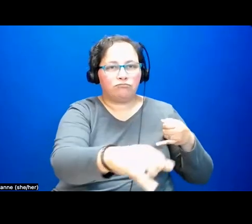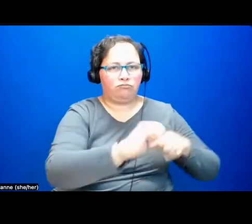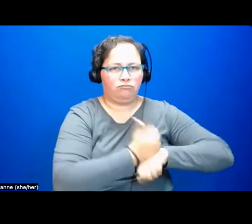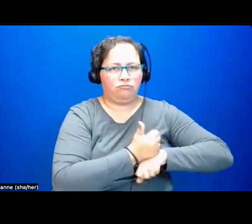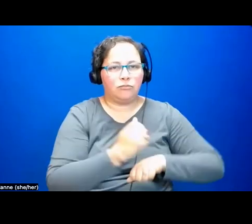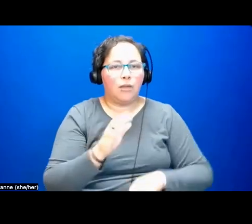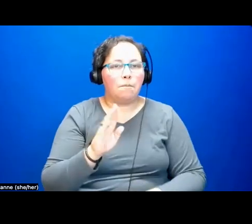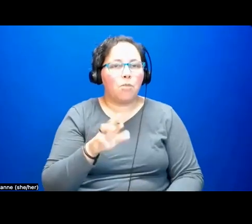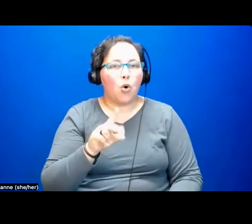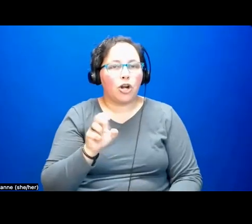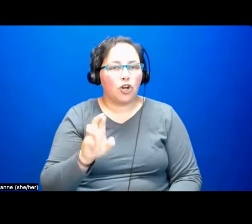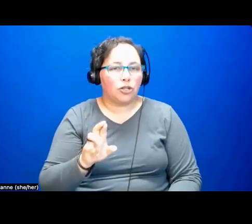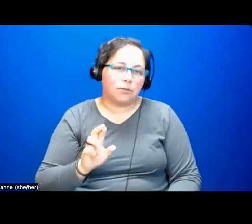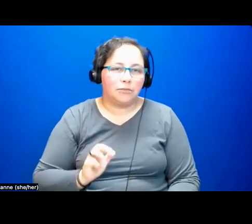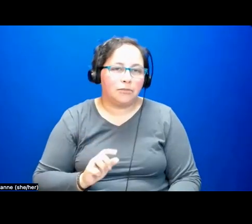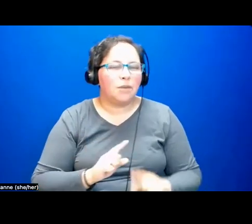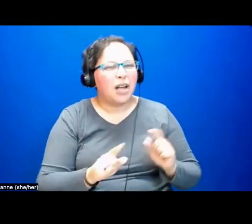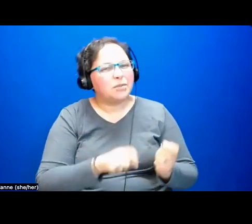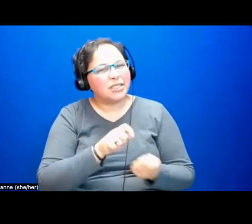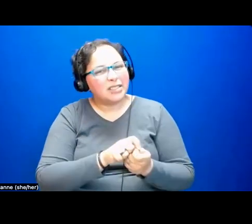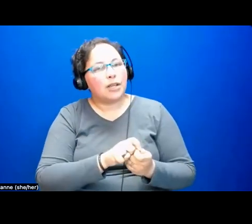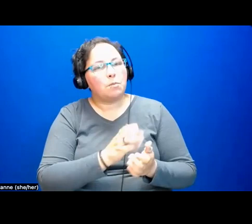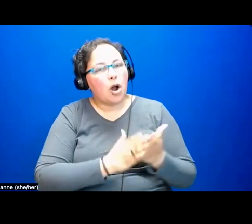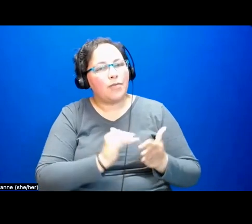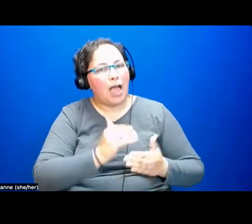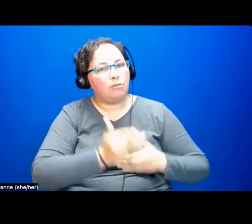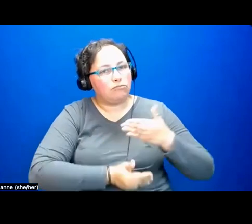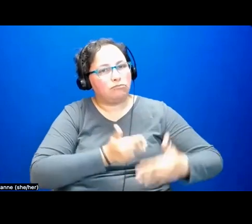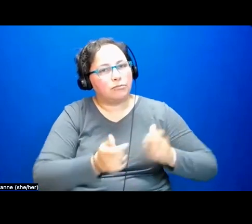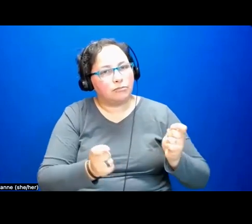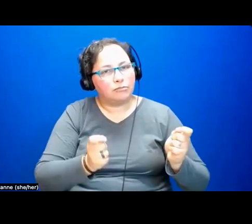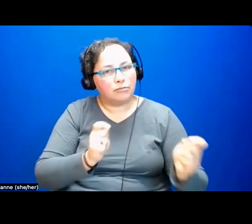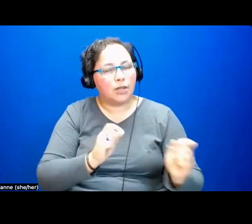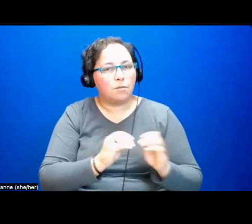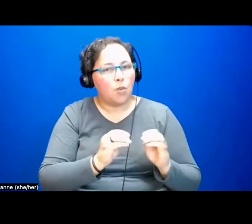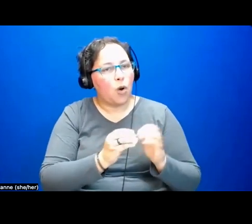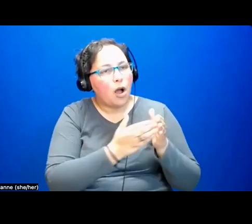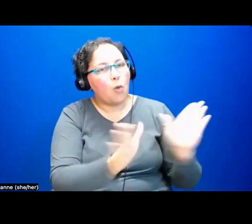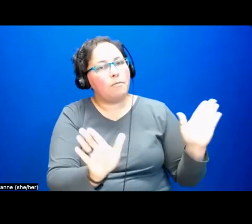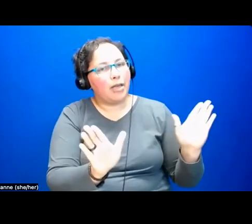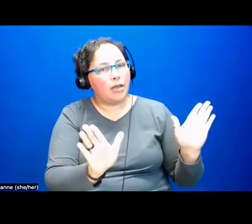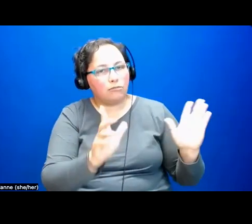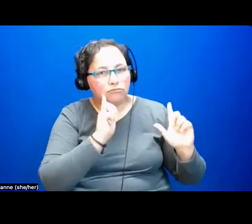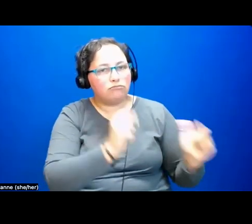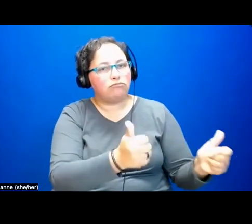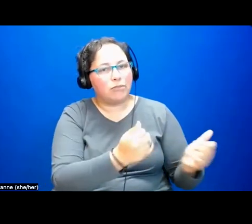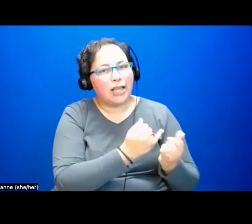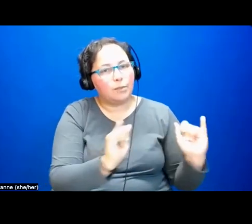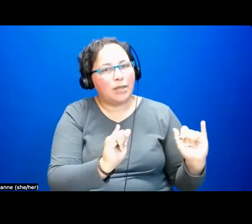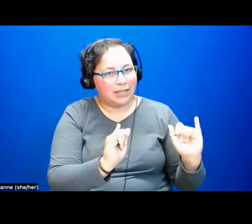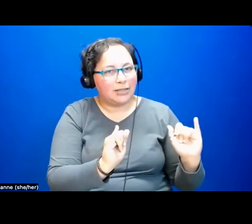significant segments of that movement that are open border, other left independence movement